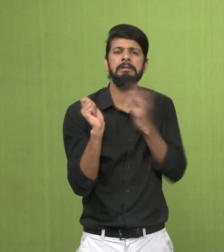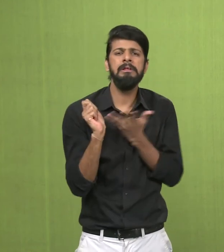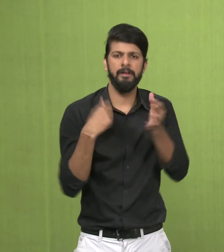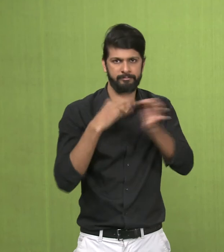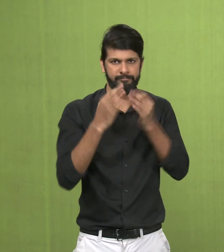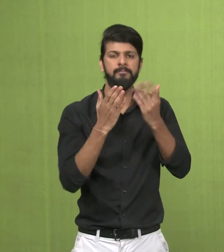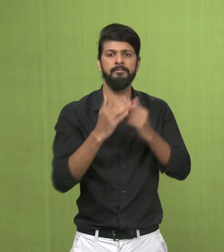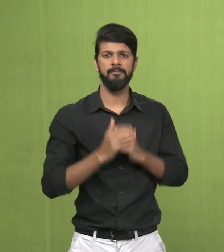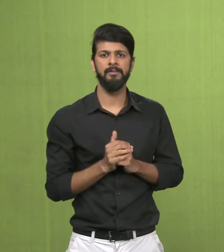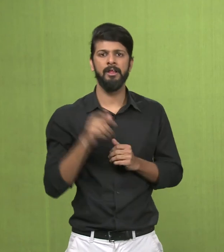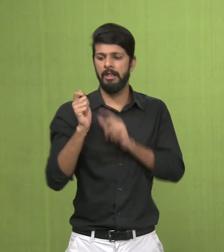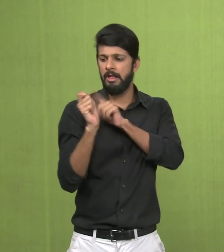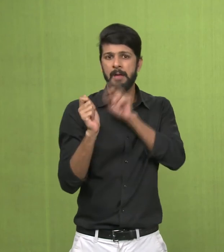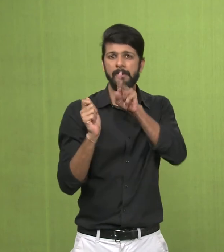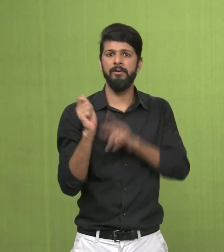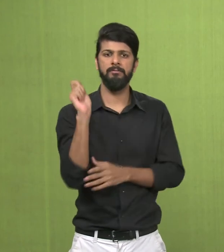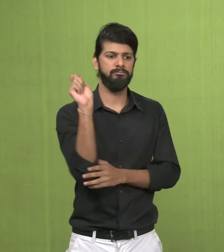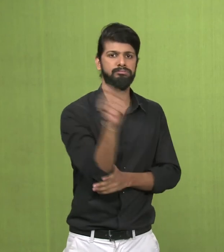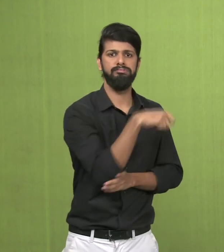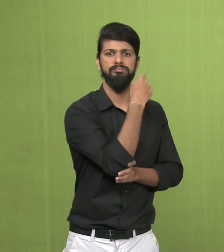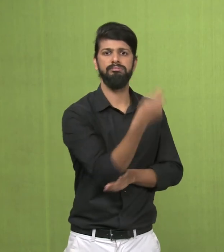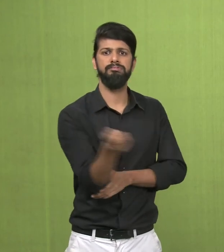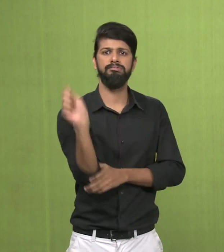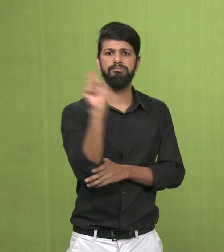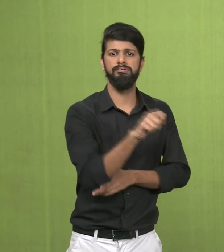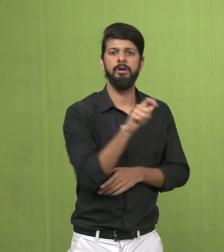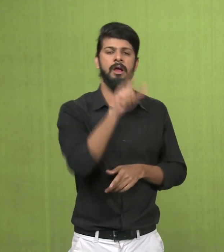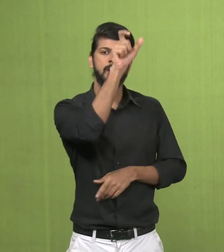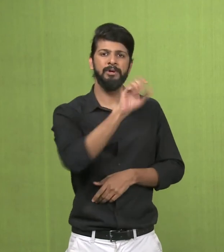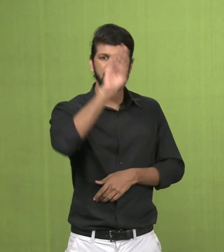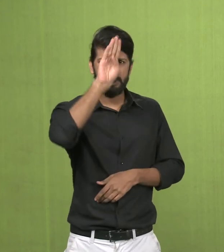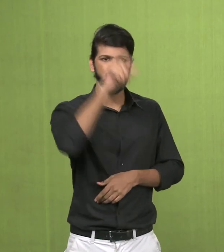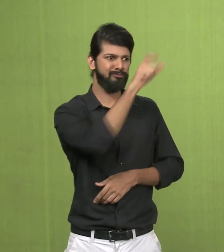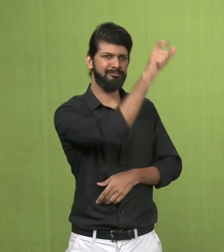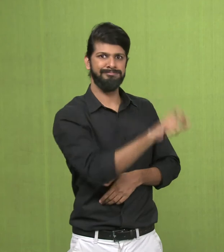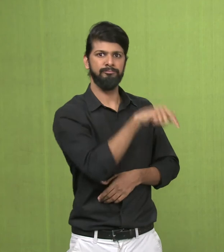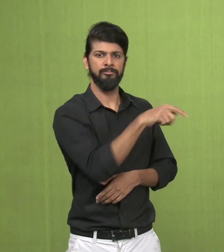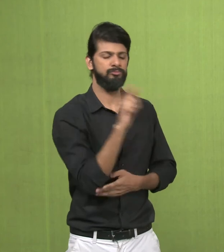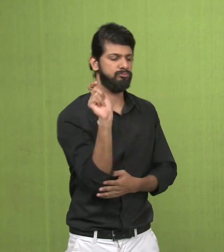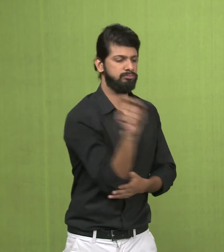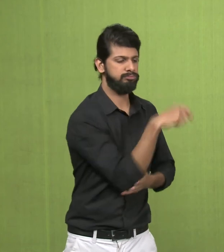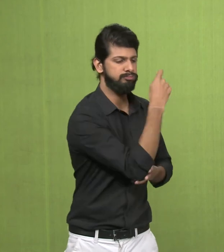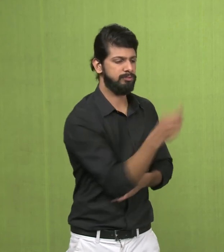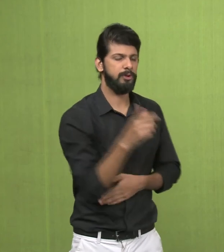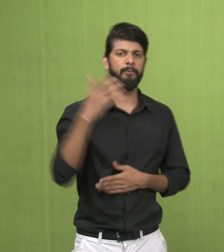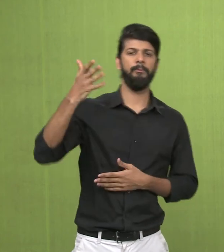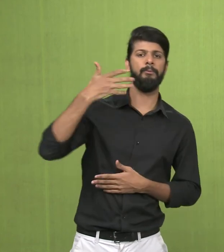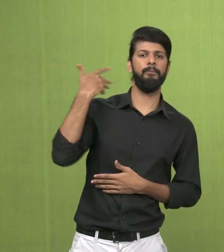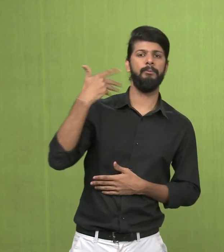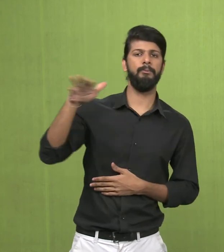a fan in her hand, a Chanvar, which possibly could indicate that she was an attendant is someone